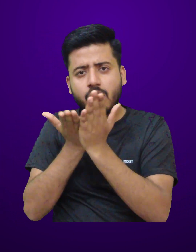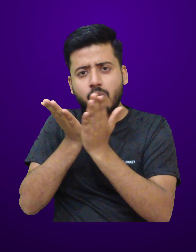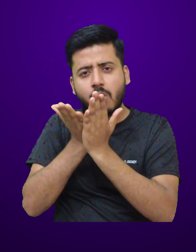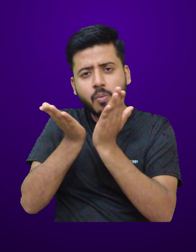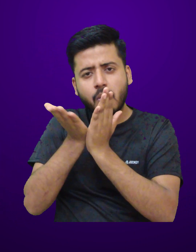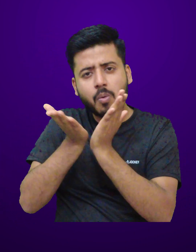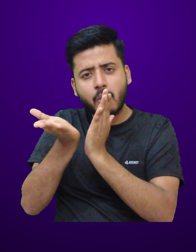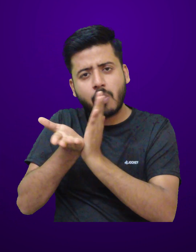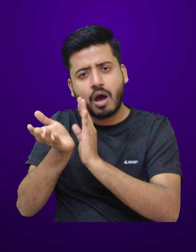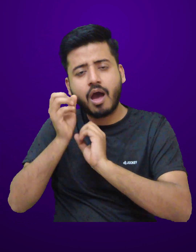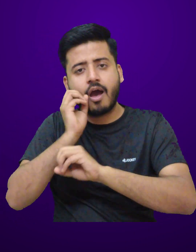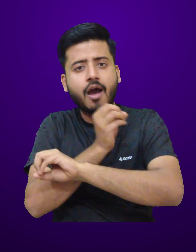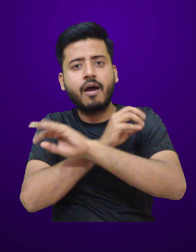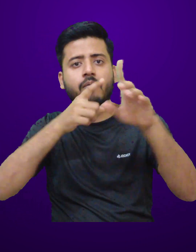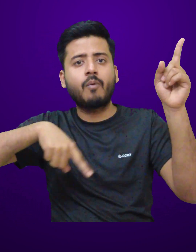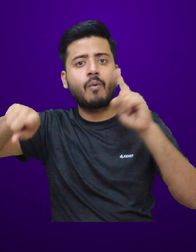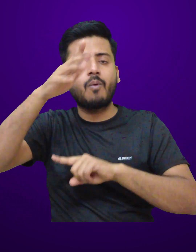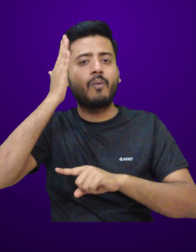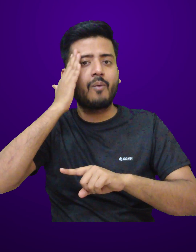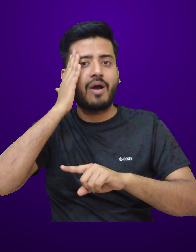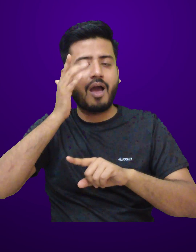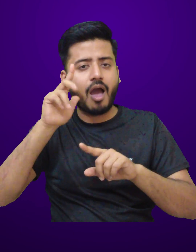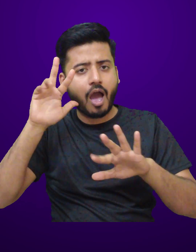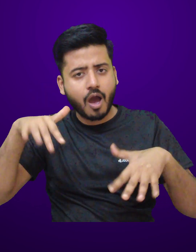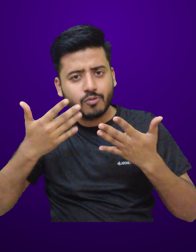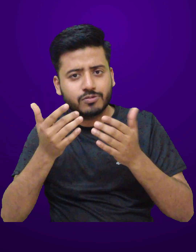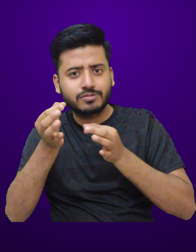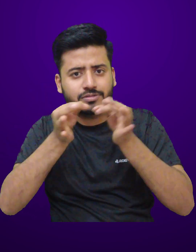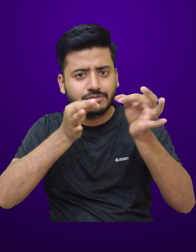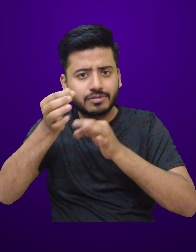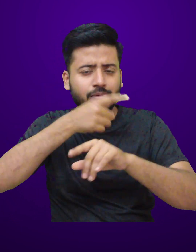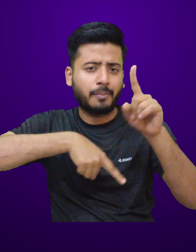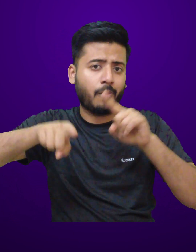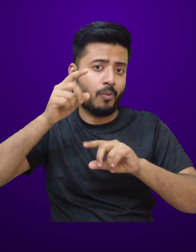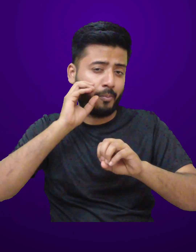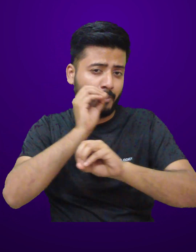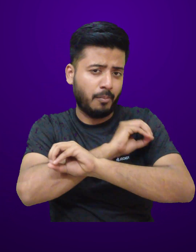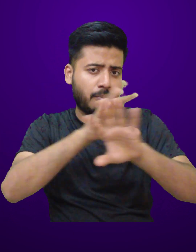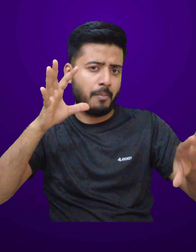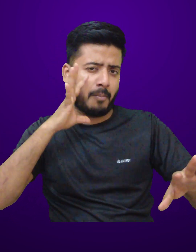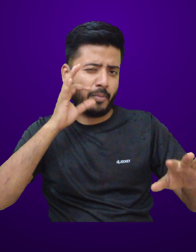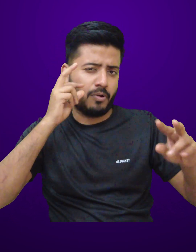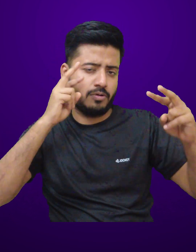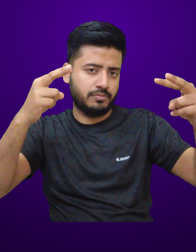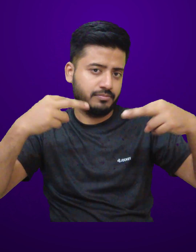in traditional medicine to treat splenomegaly, hepatomegaly, and heartburn. The tree yields many tools.